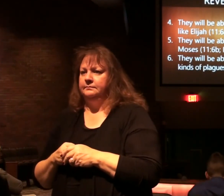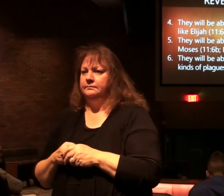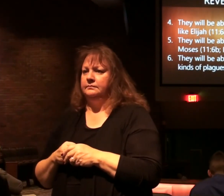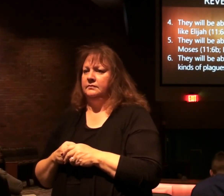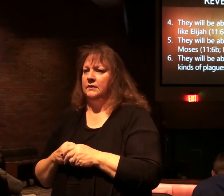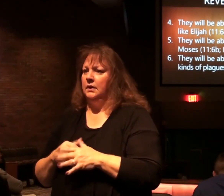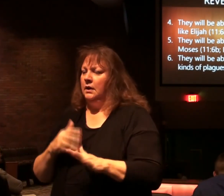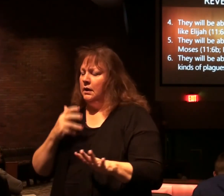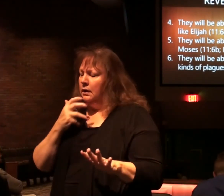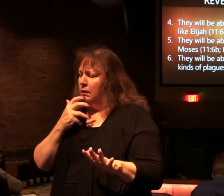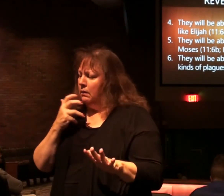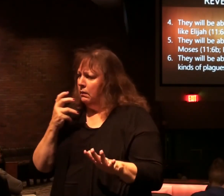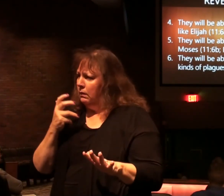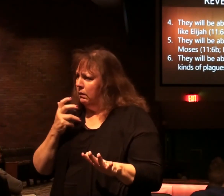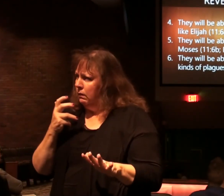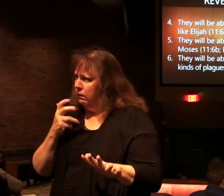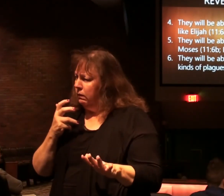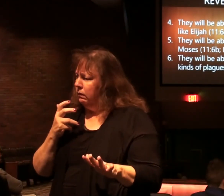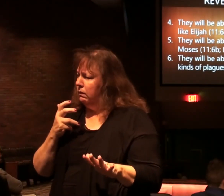Awesome time ahead.